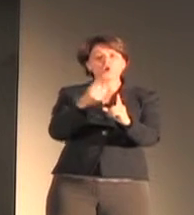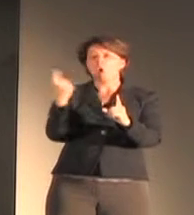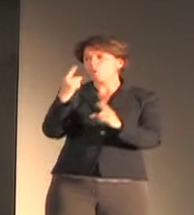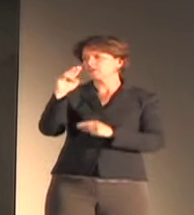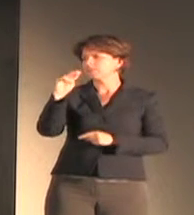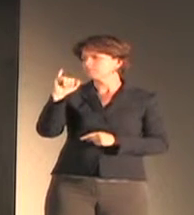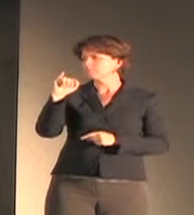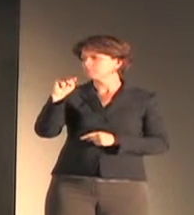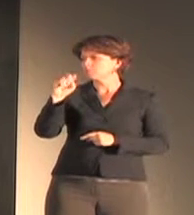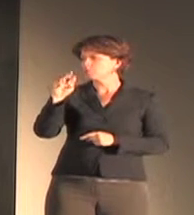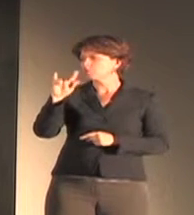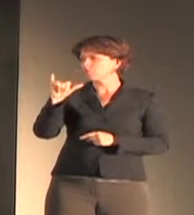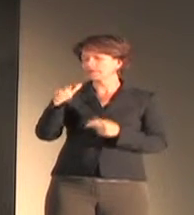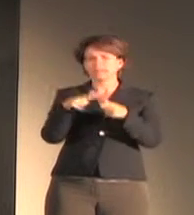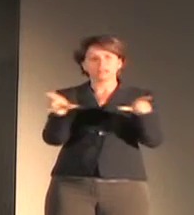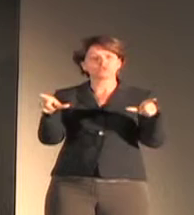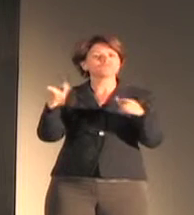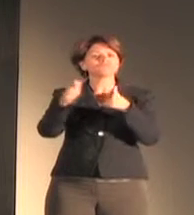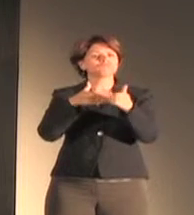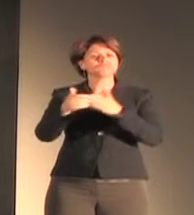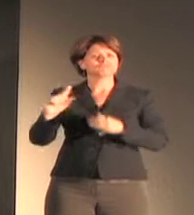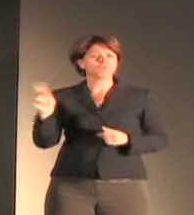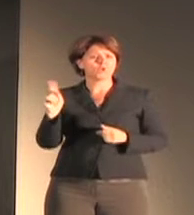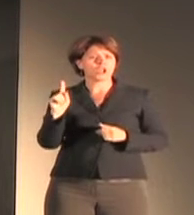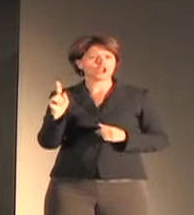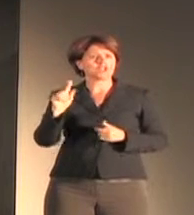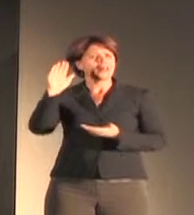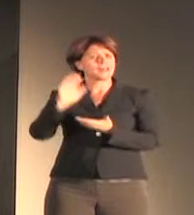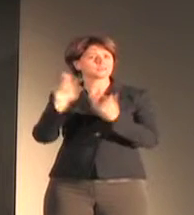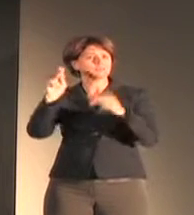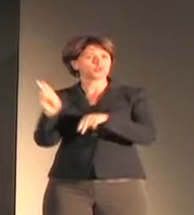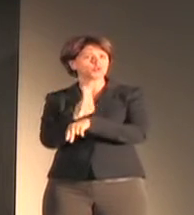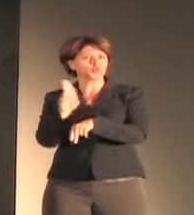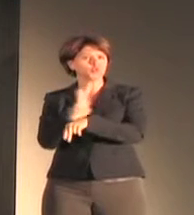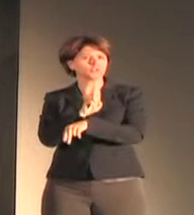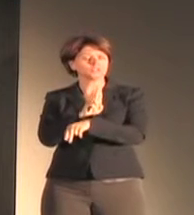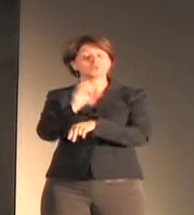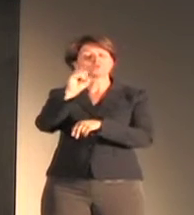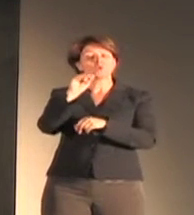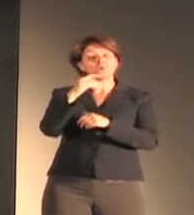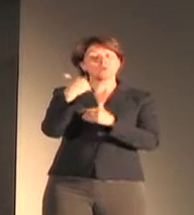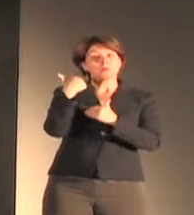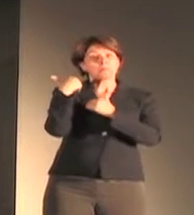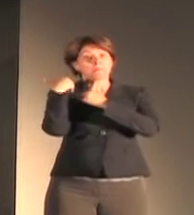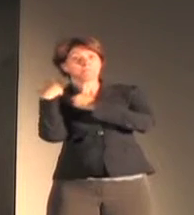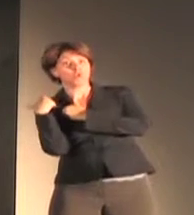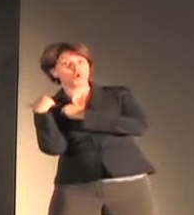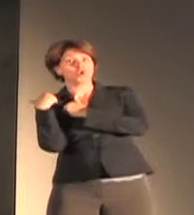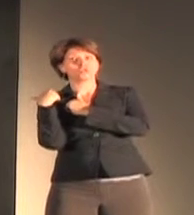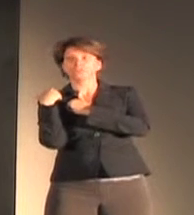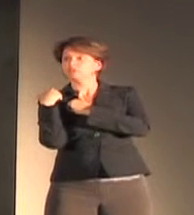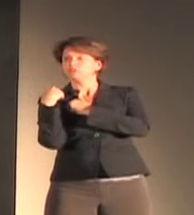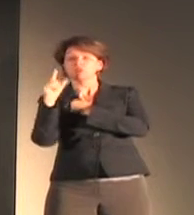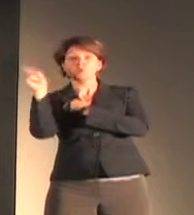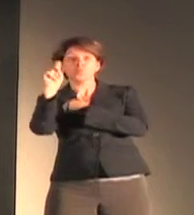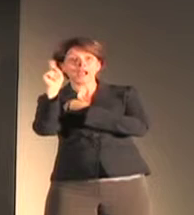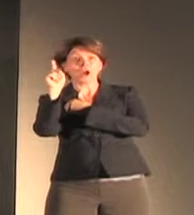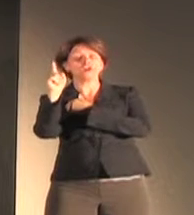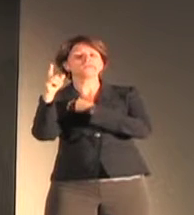any nation. And the burden is always in one direction, and the to accommodate spoken language,